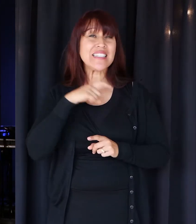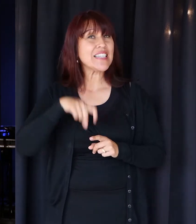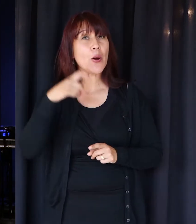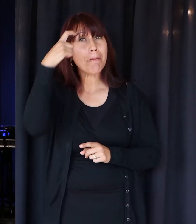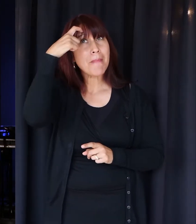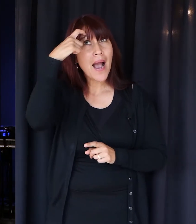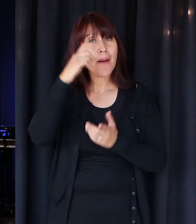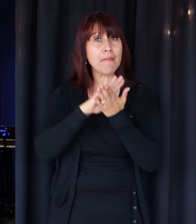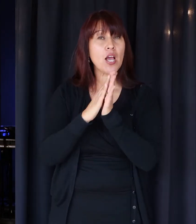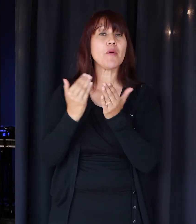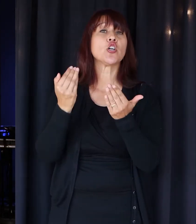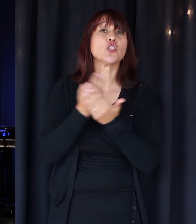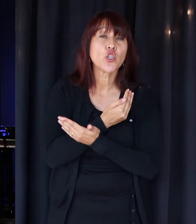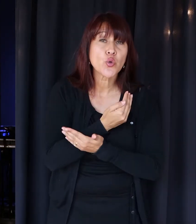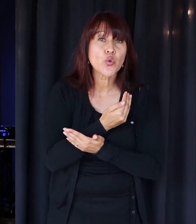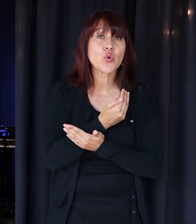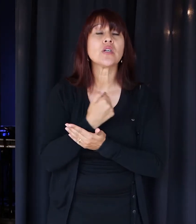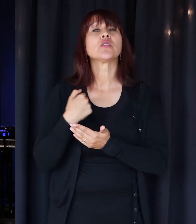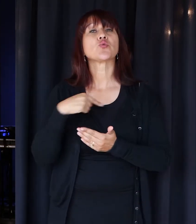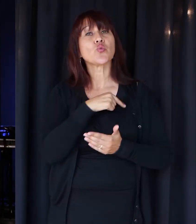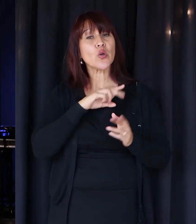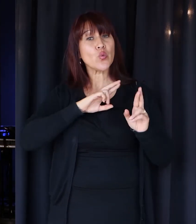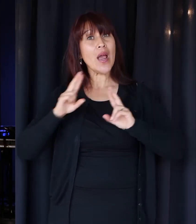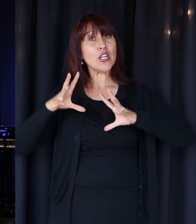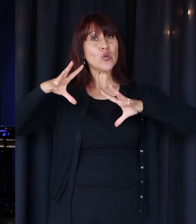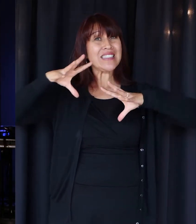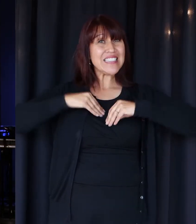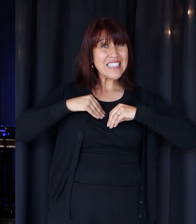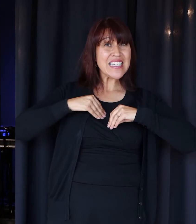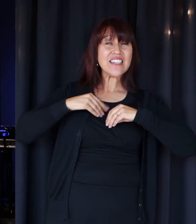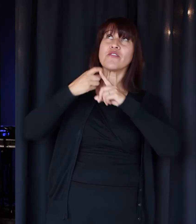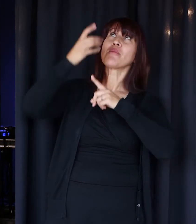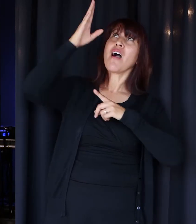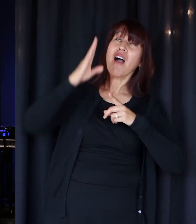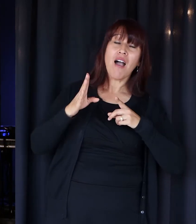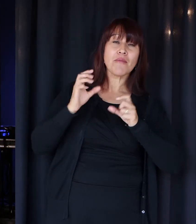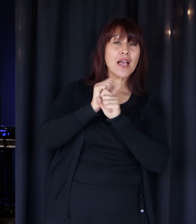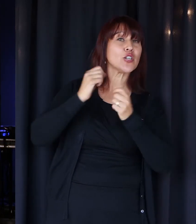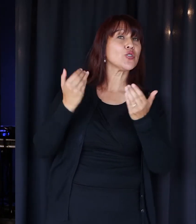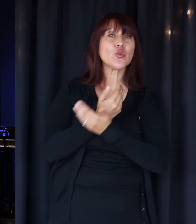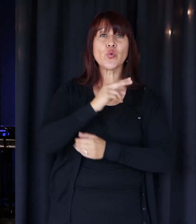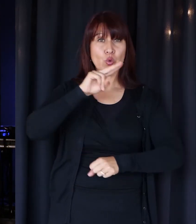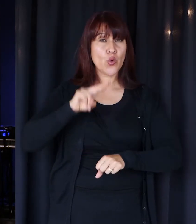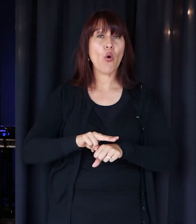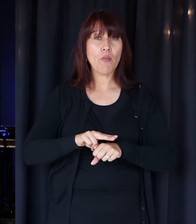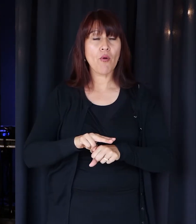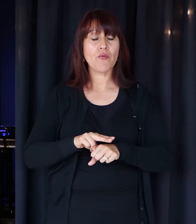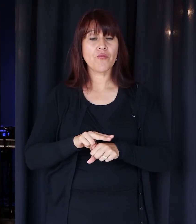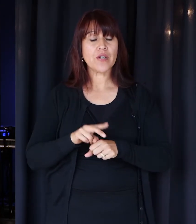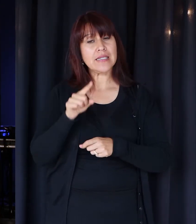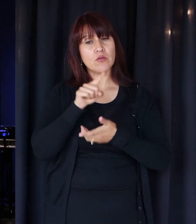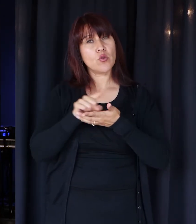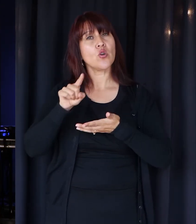renewed so that we can receive from God and create a new normal. So over the next